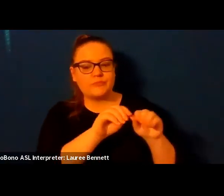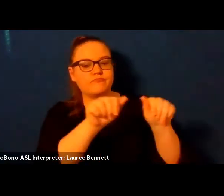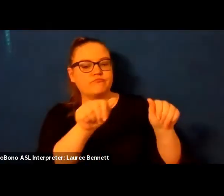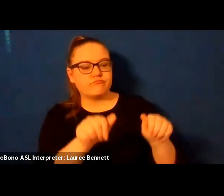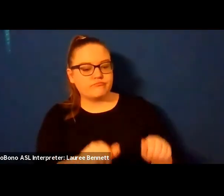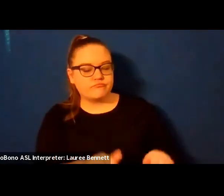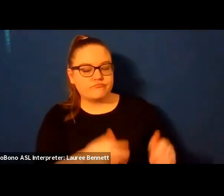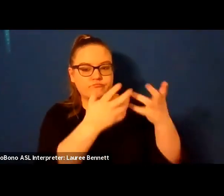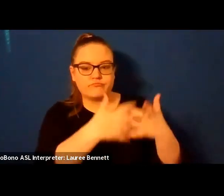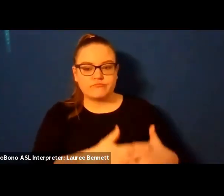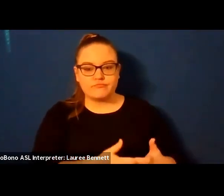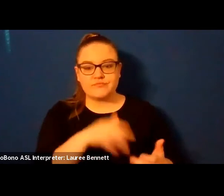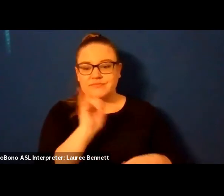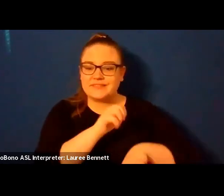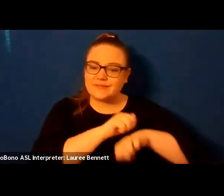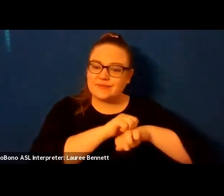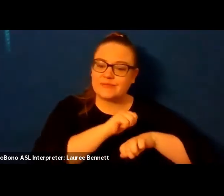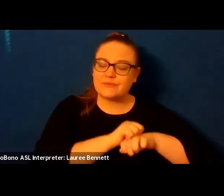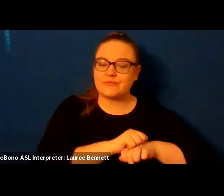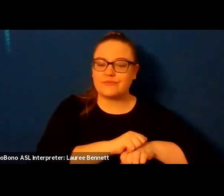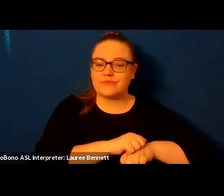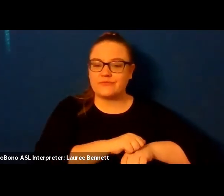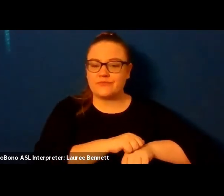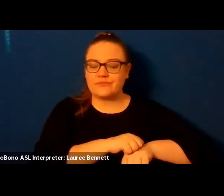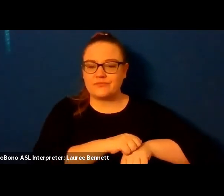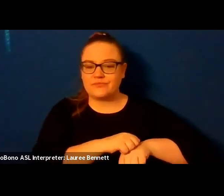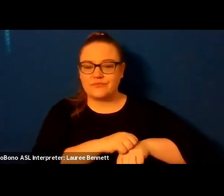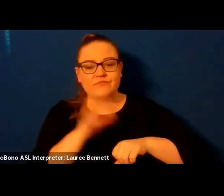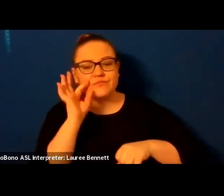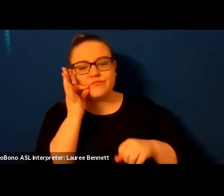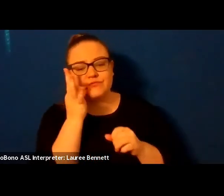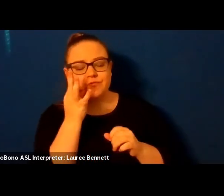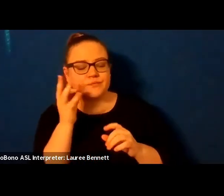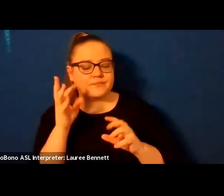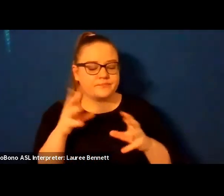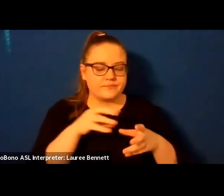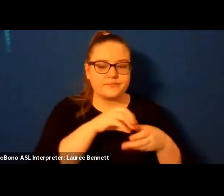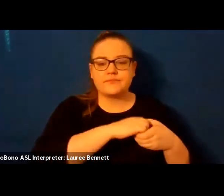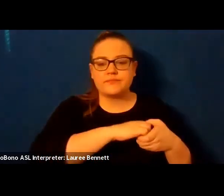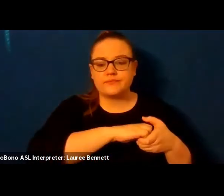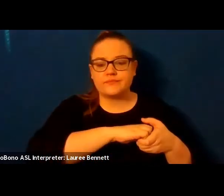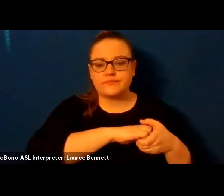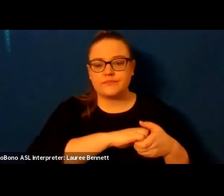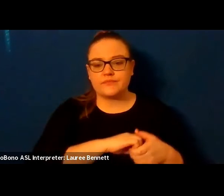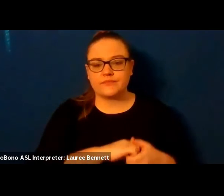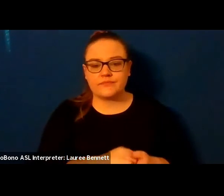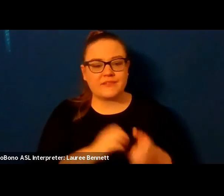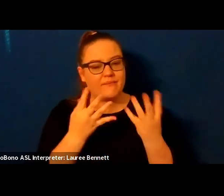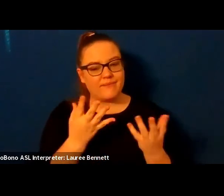nestled in the slick flesh of the world in so many ways i have tried to discard you